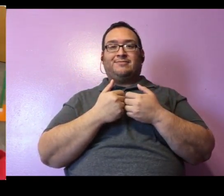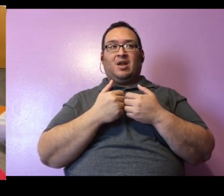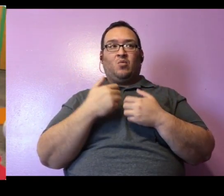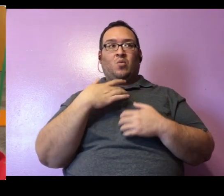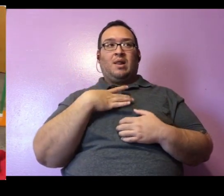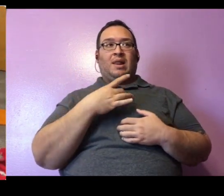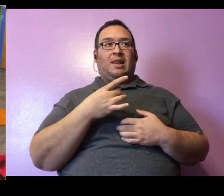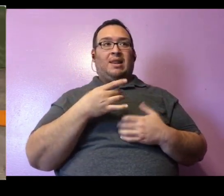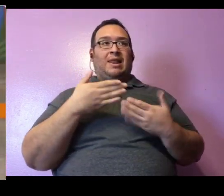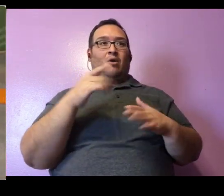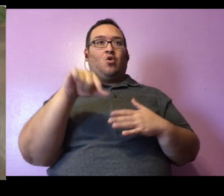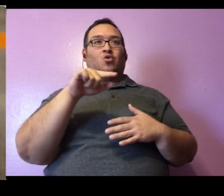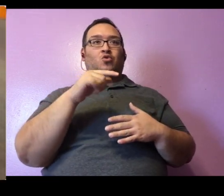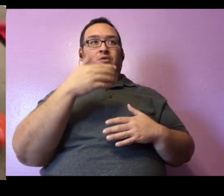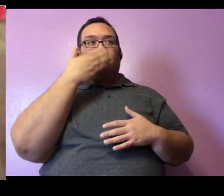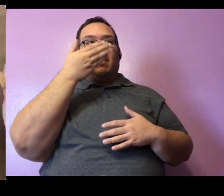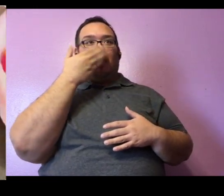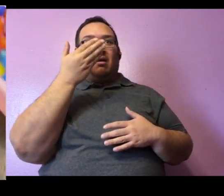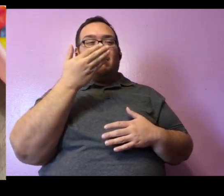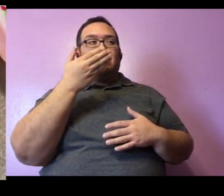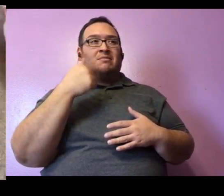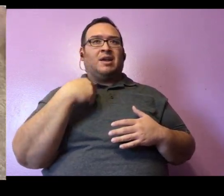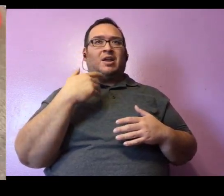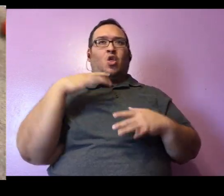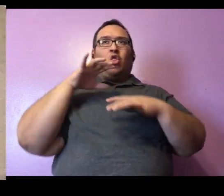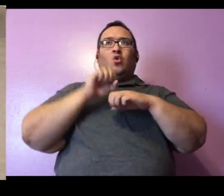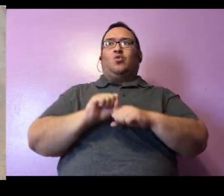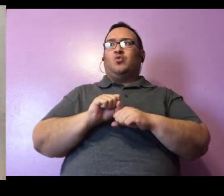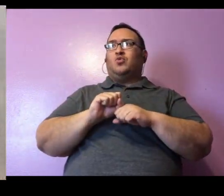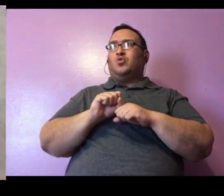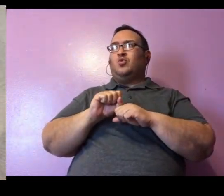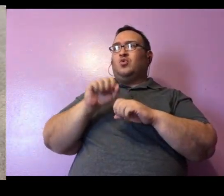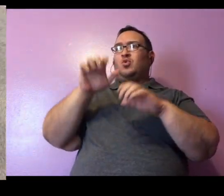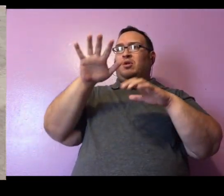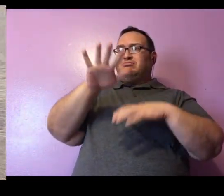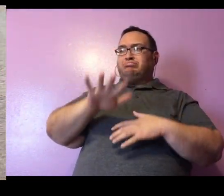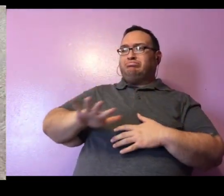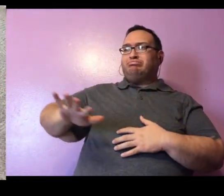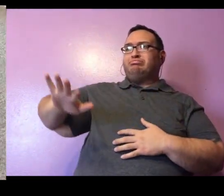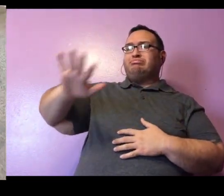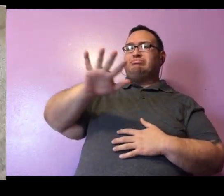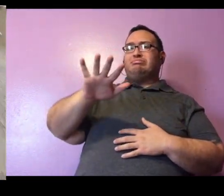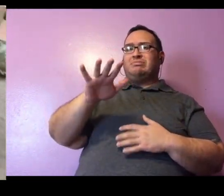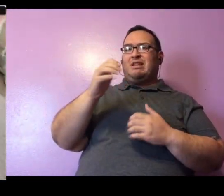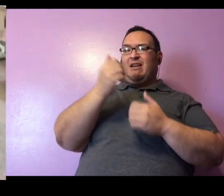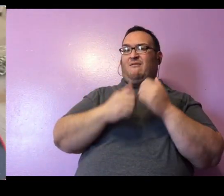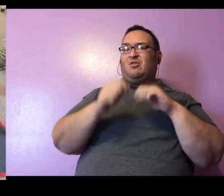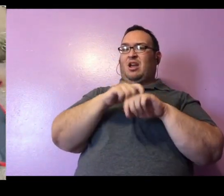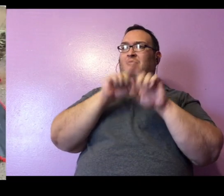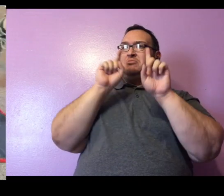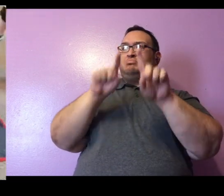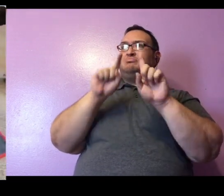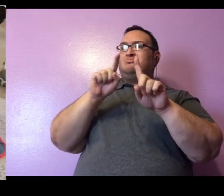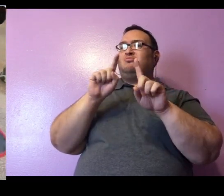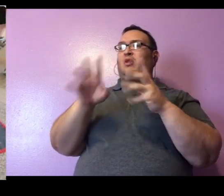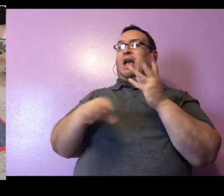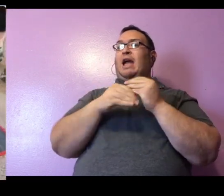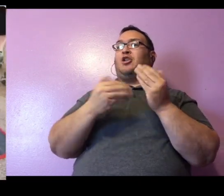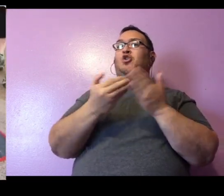just let her sniff it out and get used to the atmosphere of the stadium. And then every time we would go to the stadium, we would add something